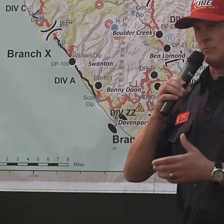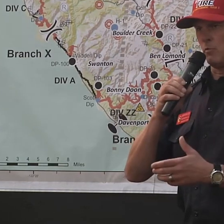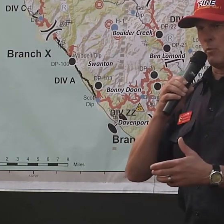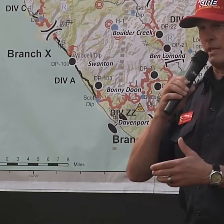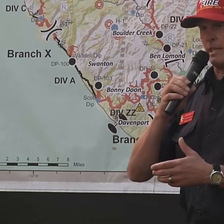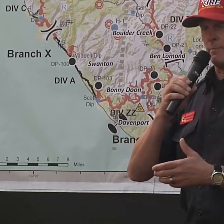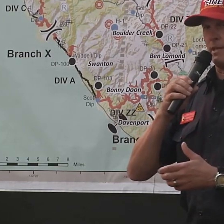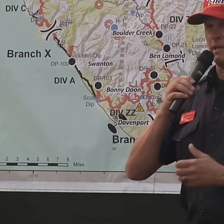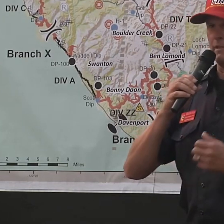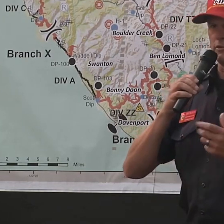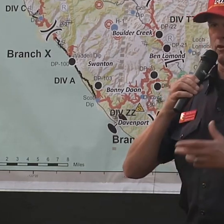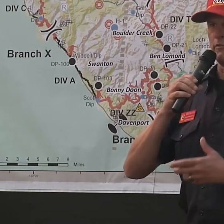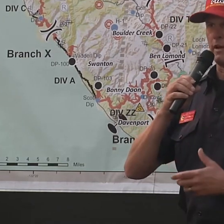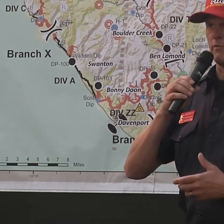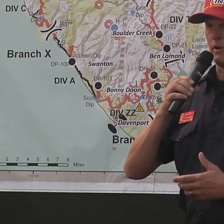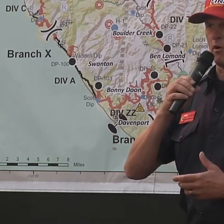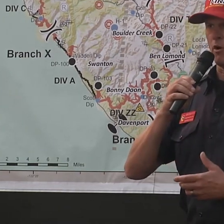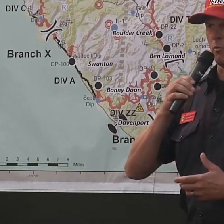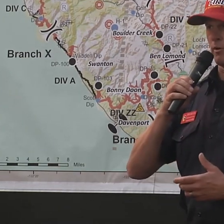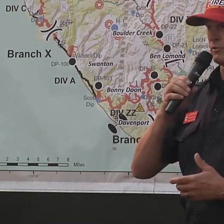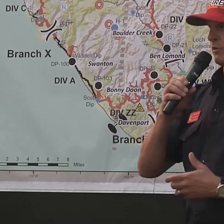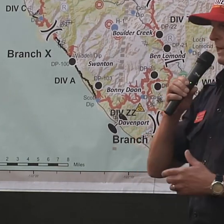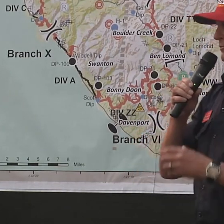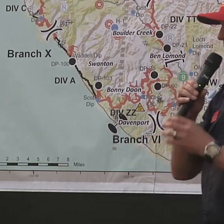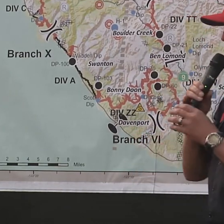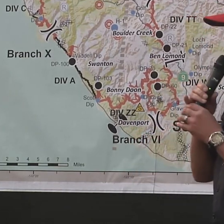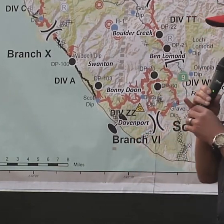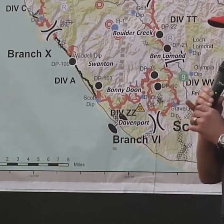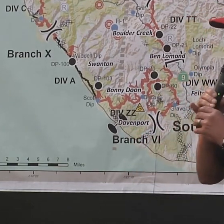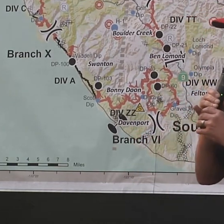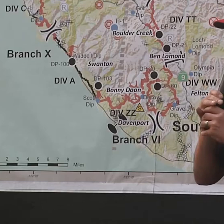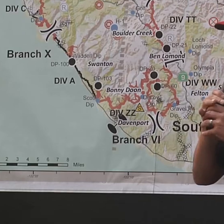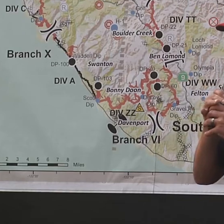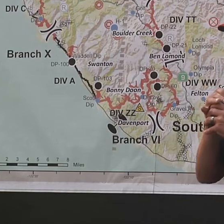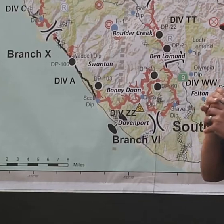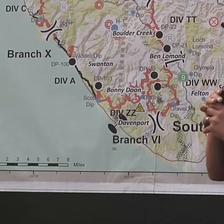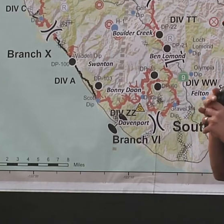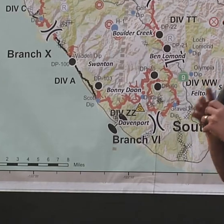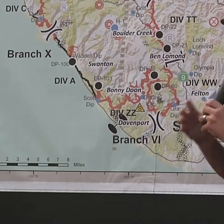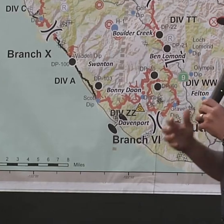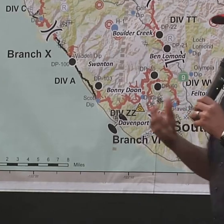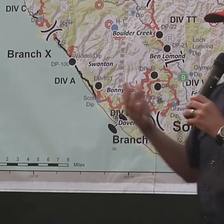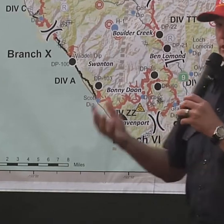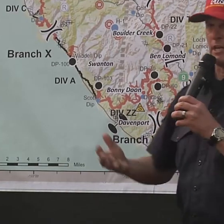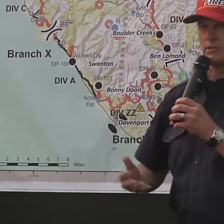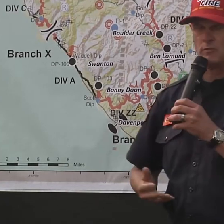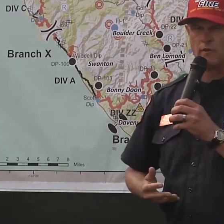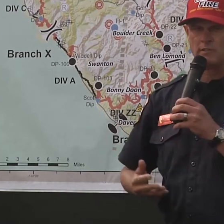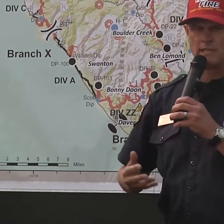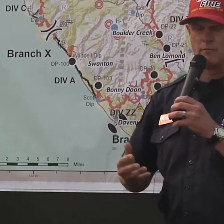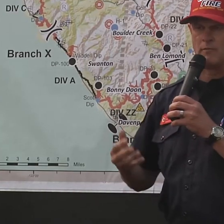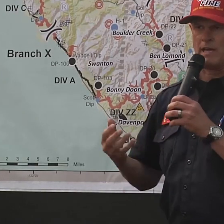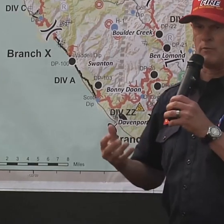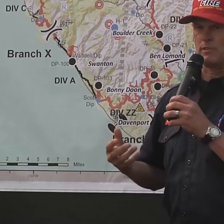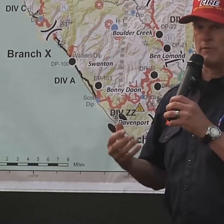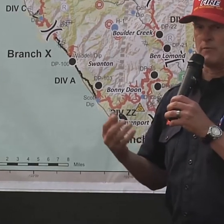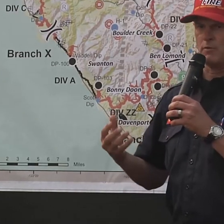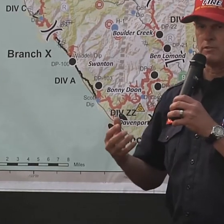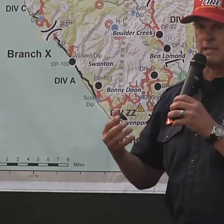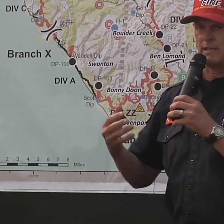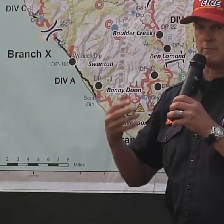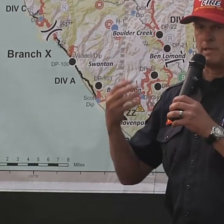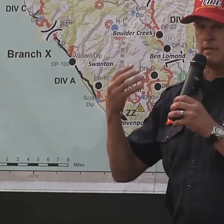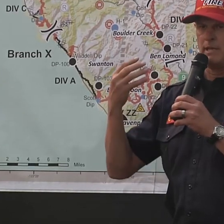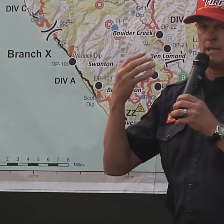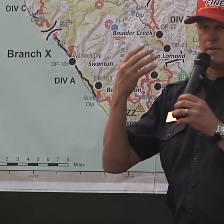then we're bringing them in, and they're starting their hard work. So that's really good. As far as the continuing challenges we've had with the